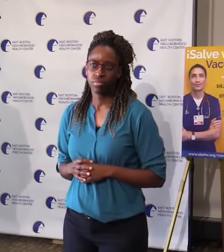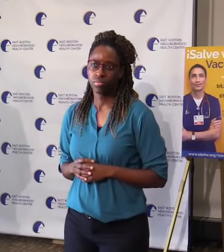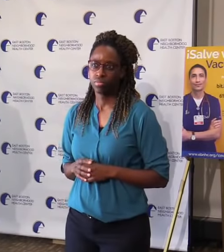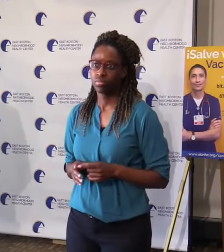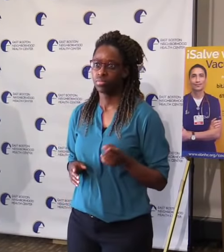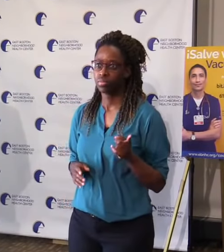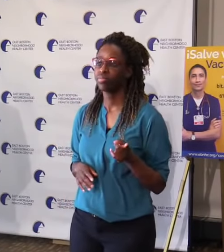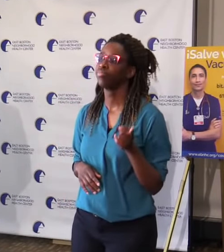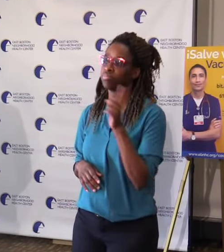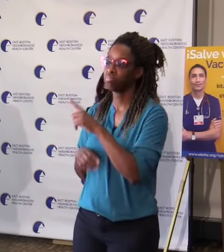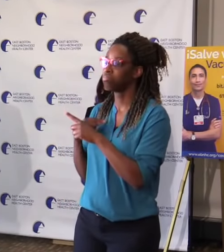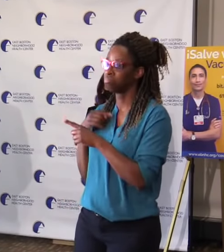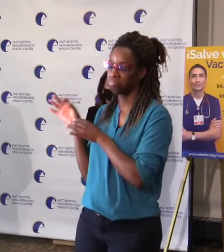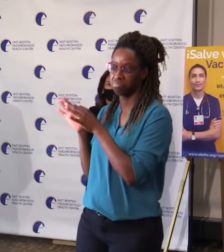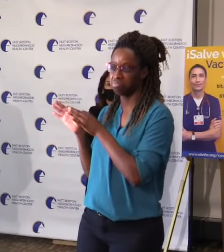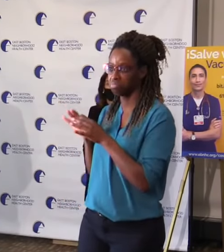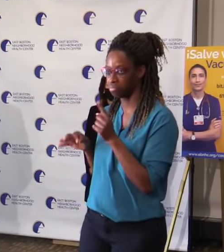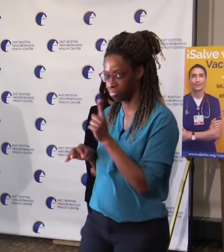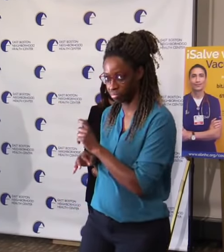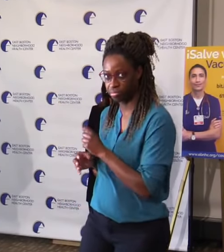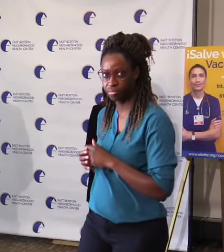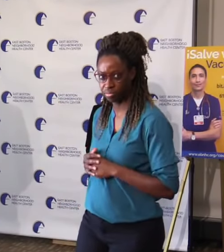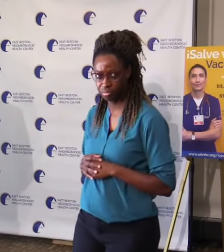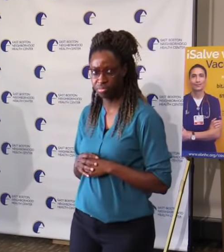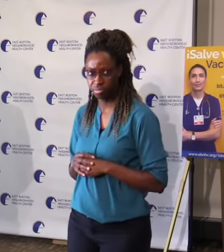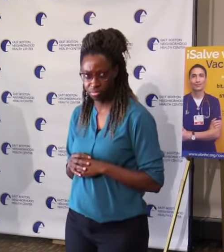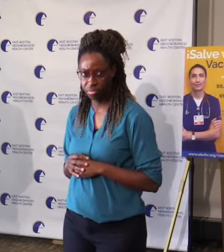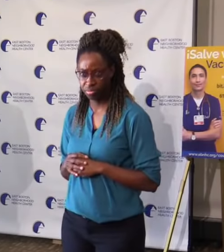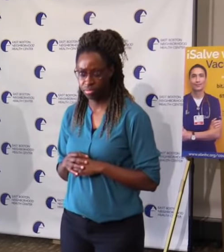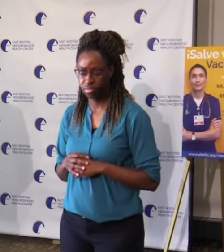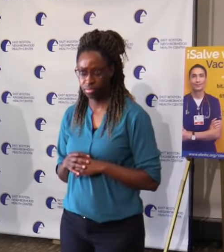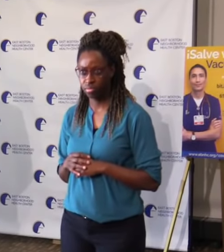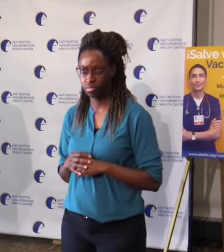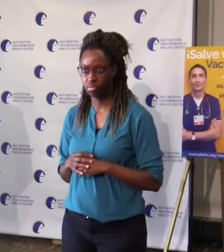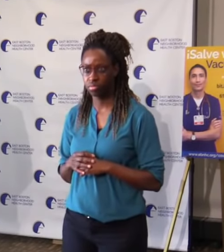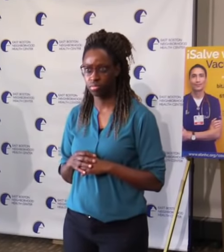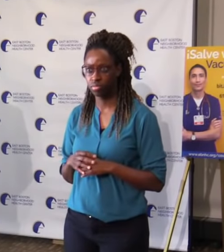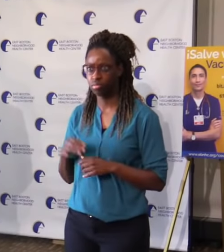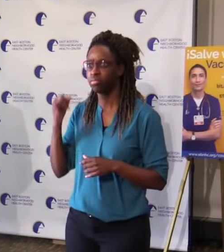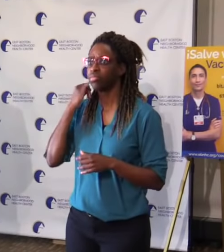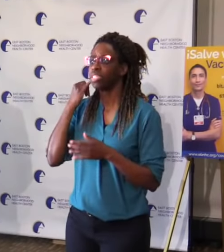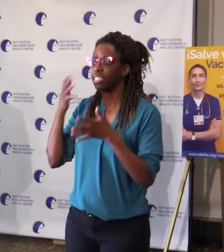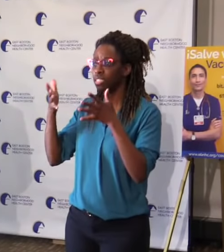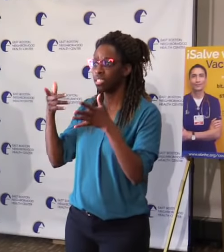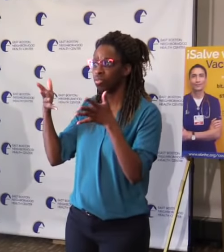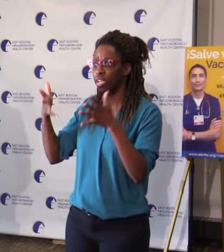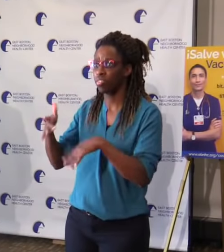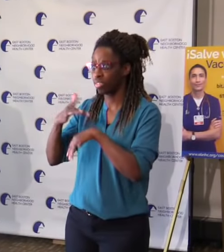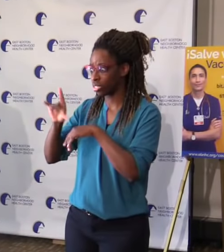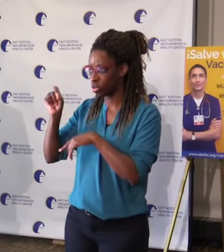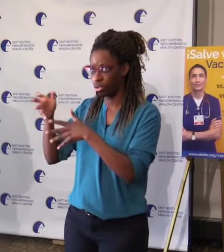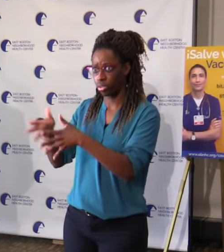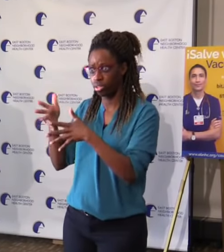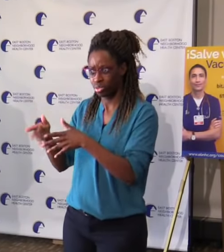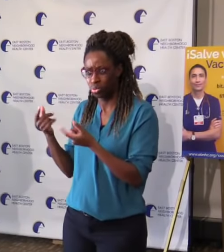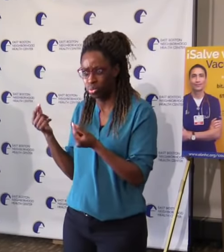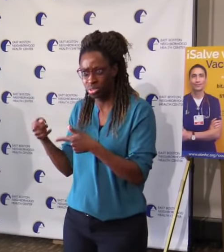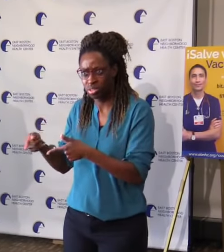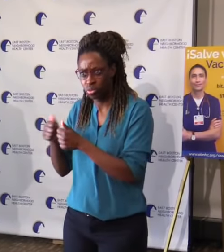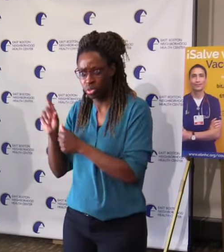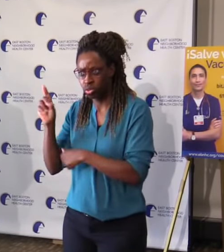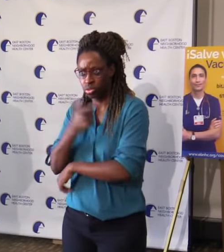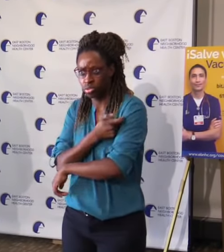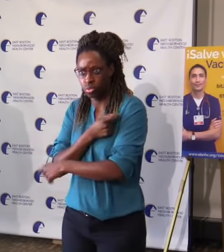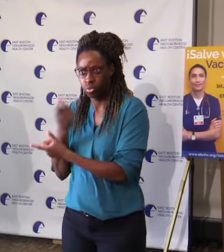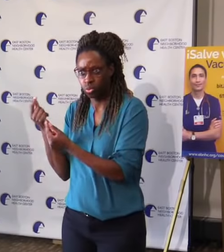how extra doses are utilized at mass sites and places like Well, these sites for the most part organize around appointments and they